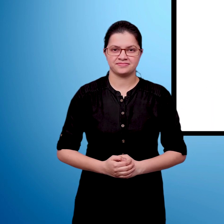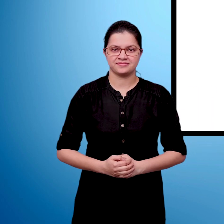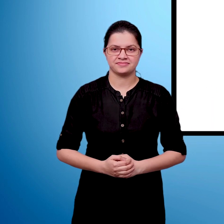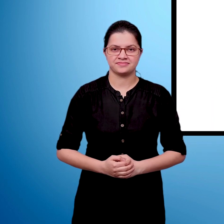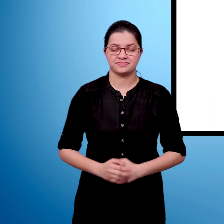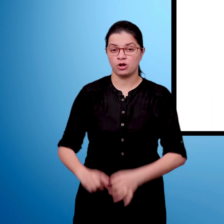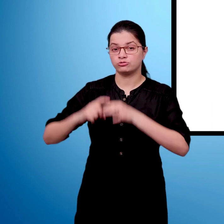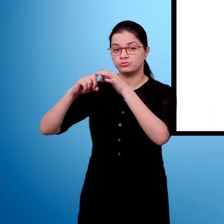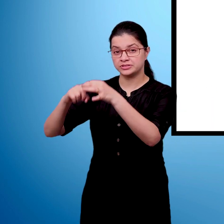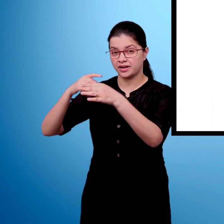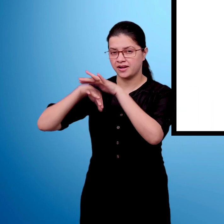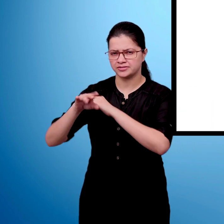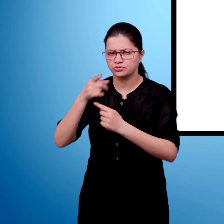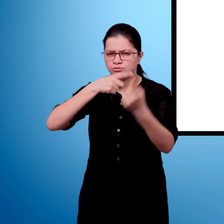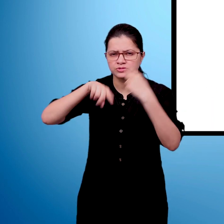Think and do.